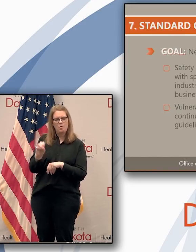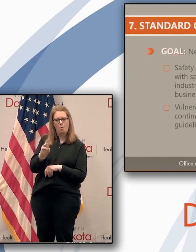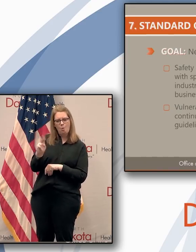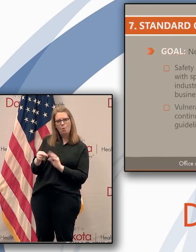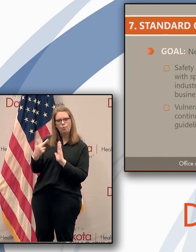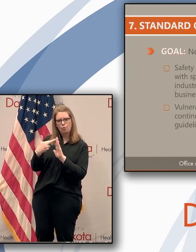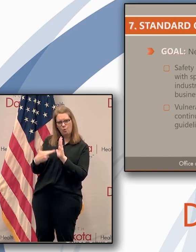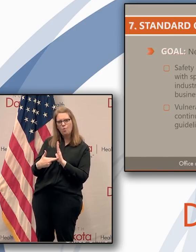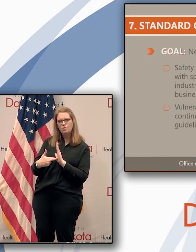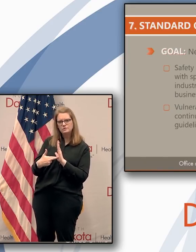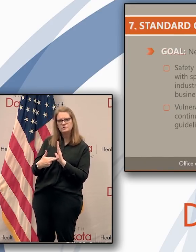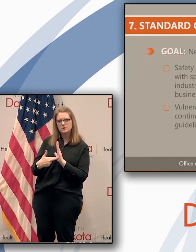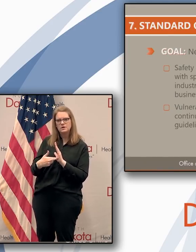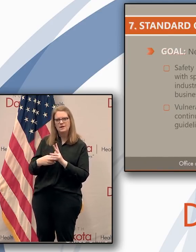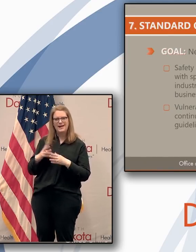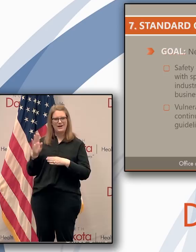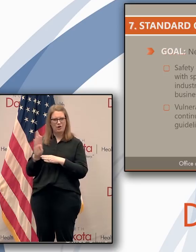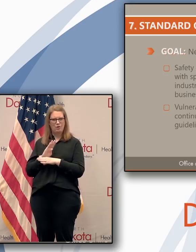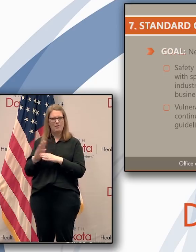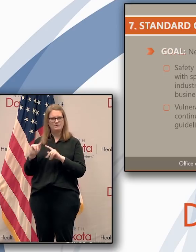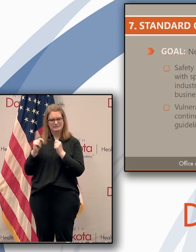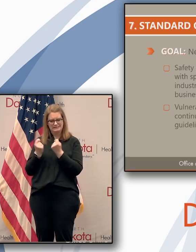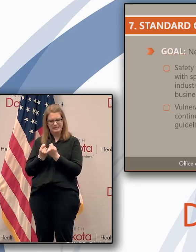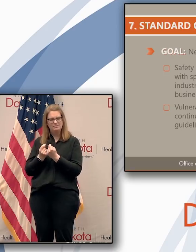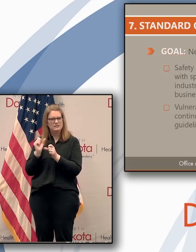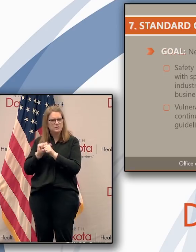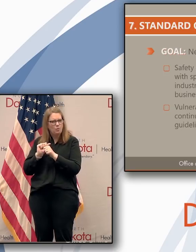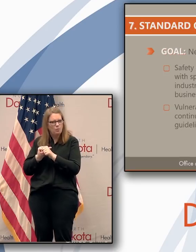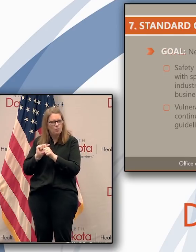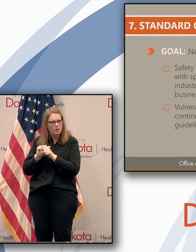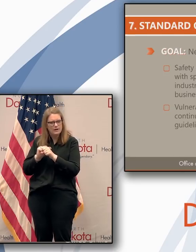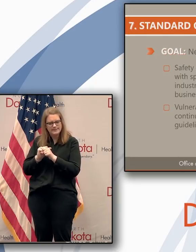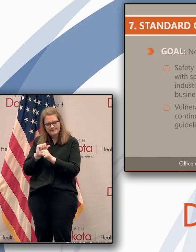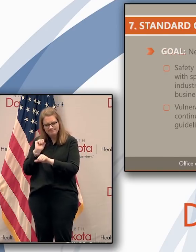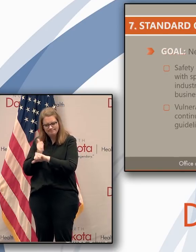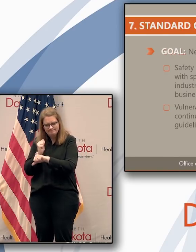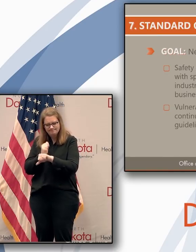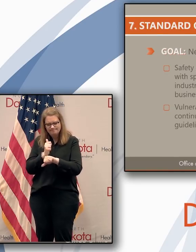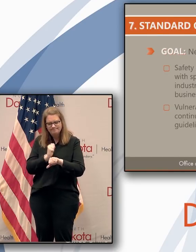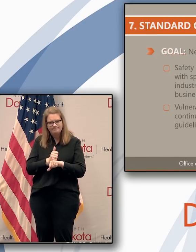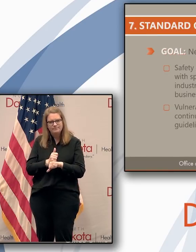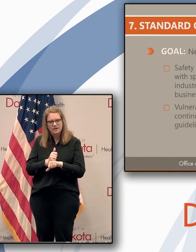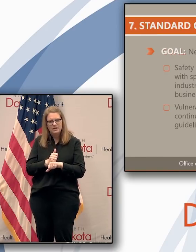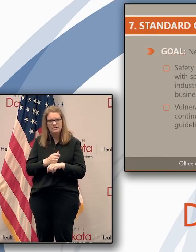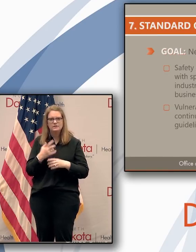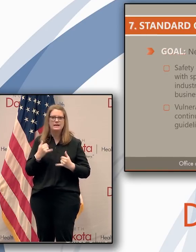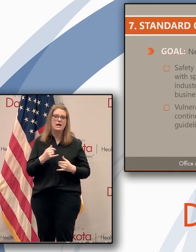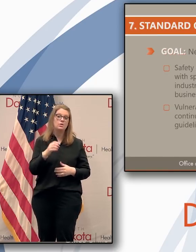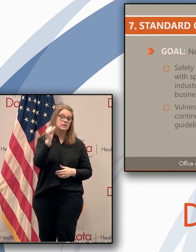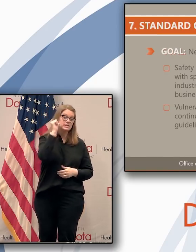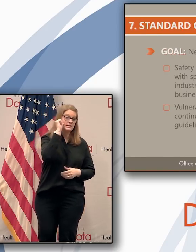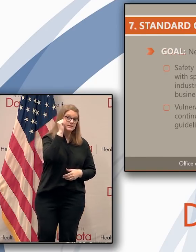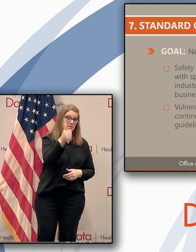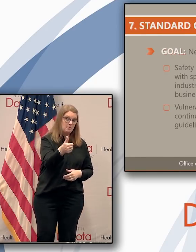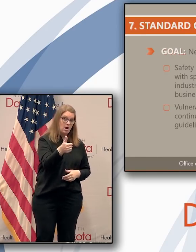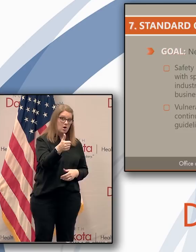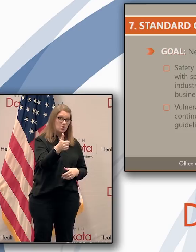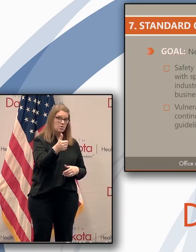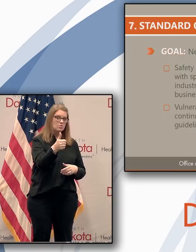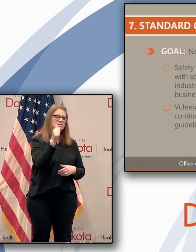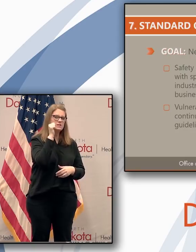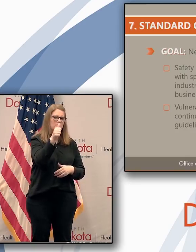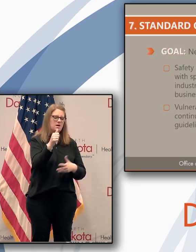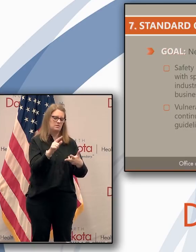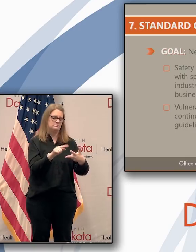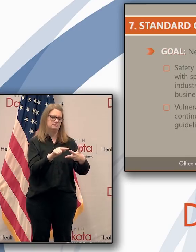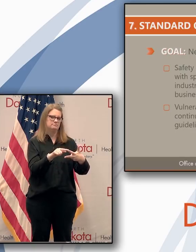And our commerce team is working hard on these. And we're going to have most of tomorrow dedicated to describing what